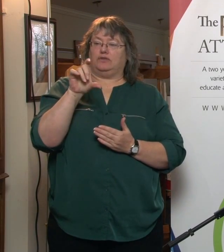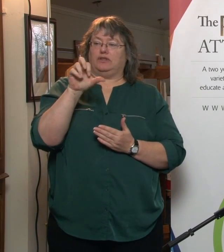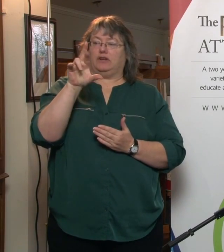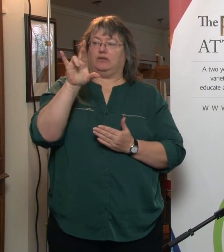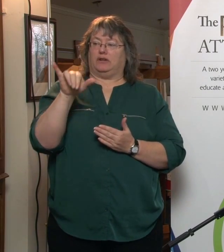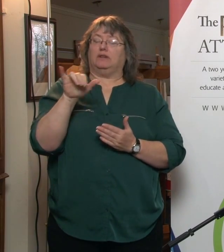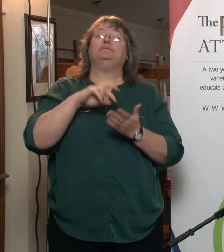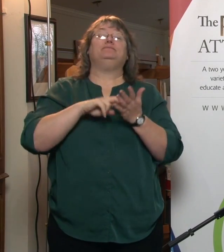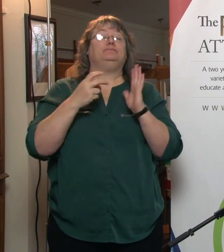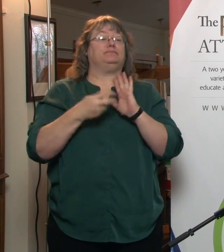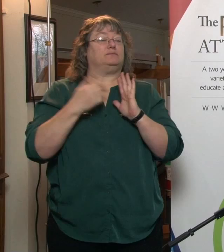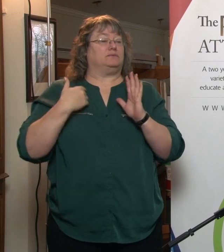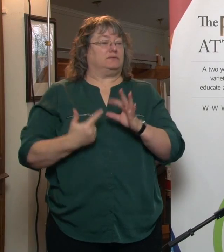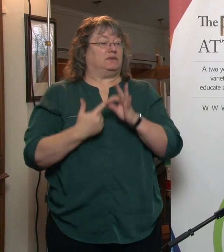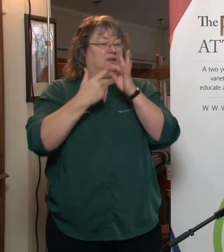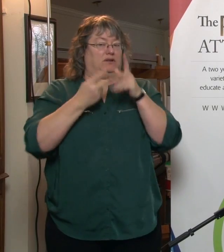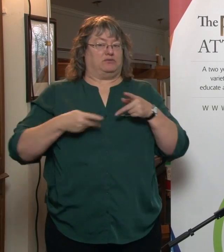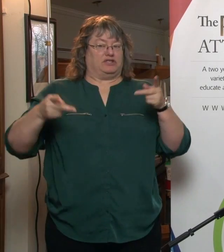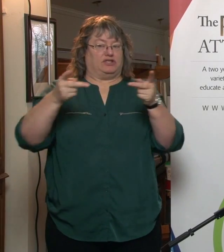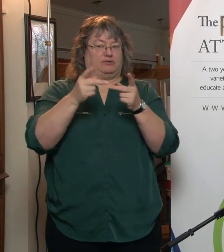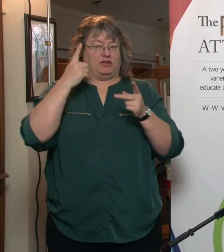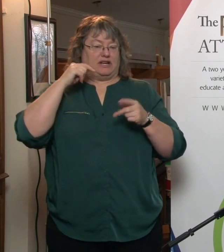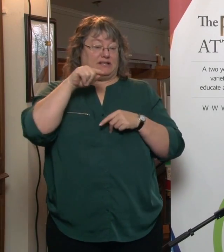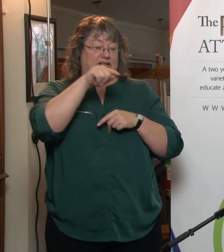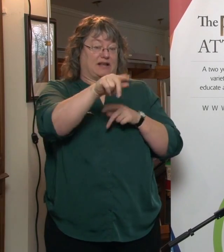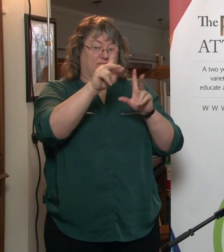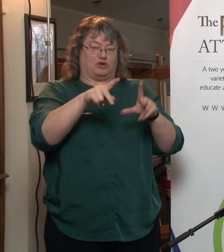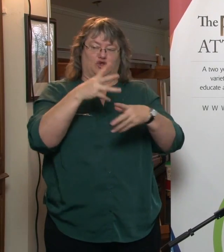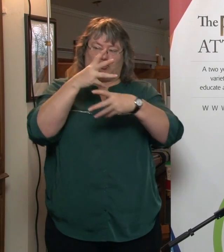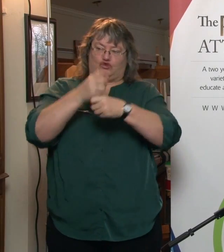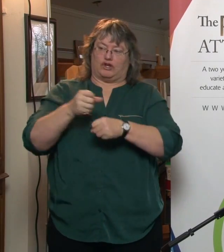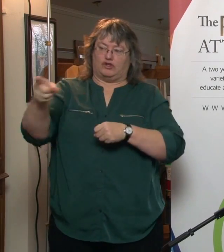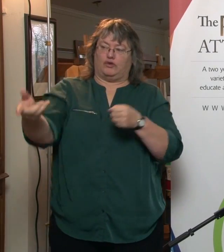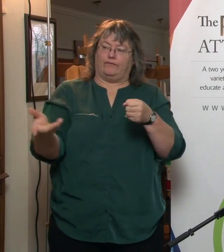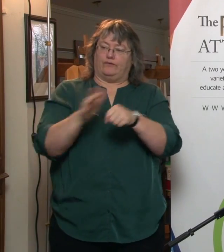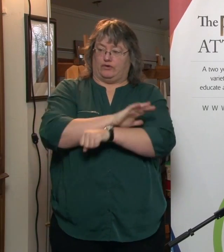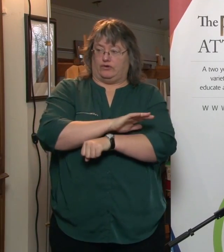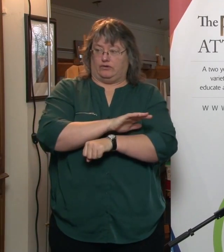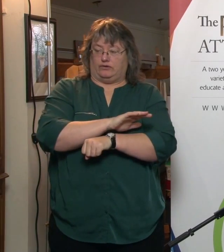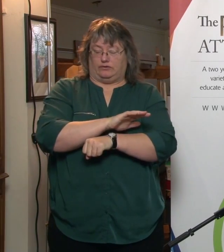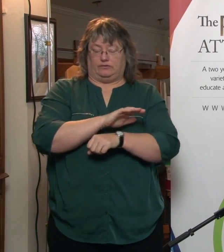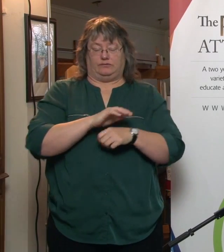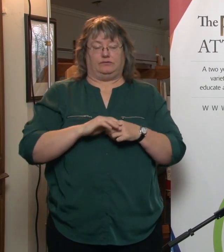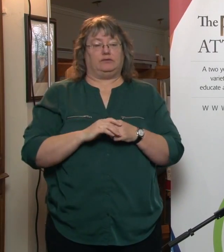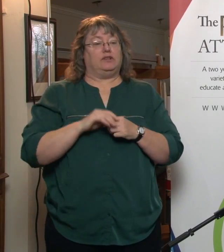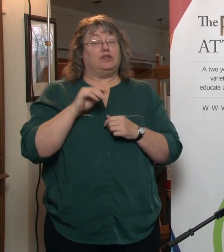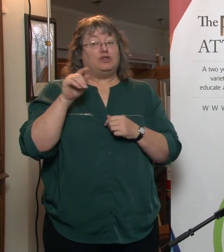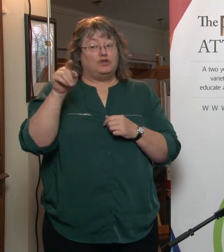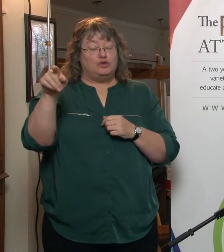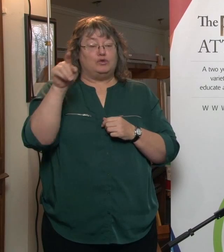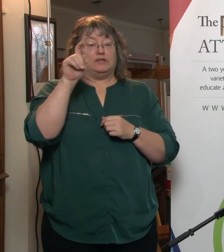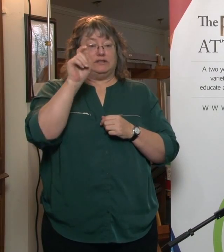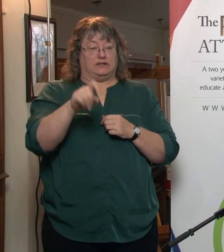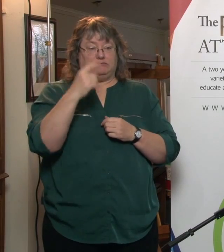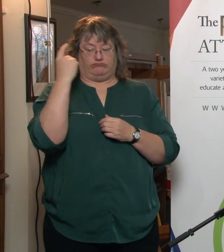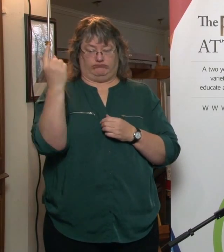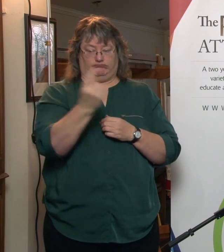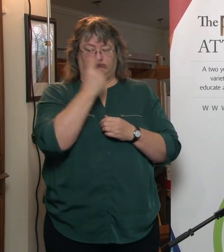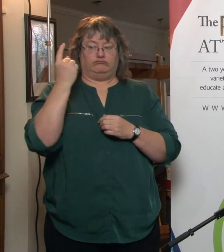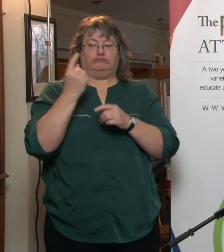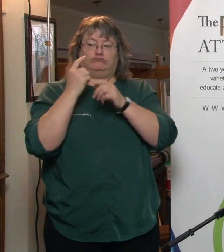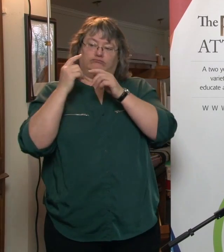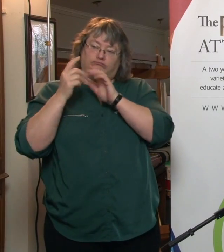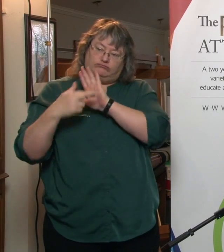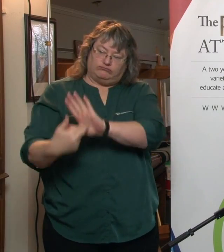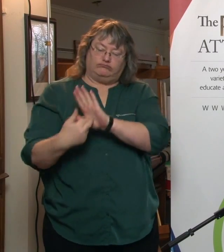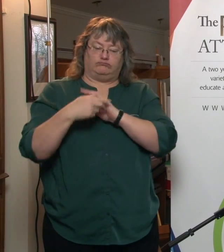a special position of trust in terms of the person that gave you this power. You need always to act in